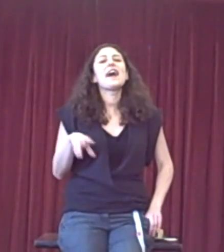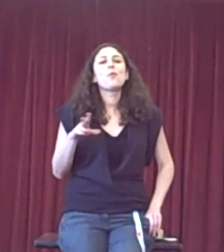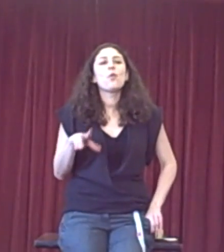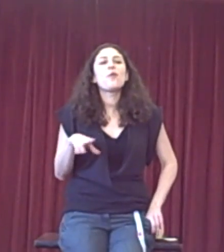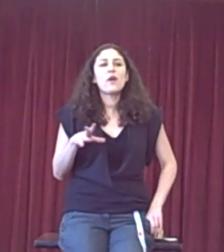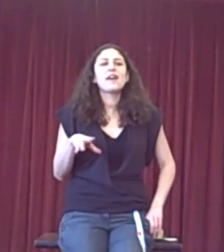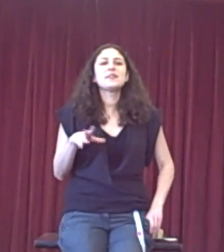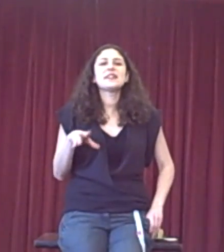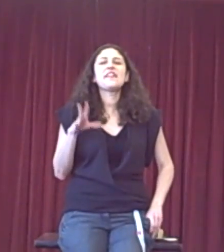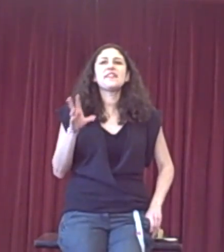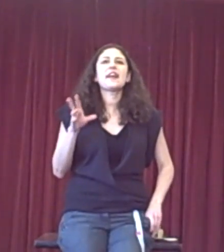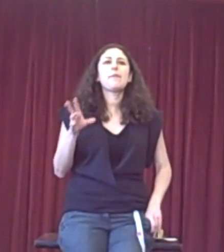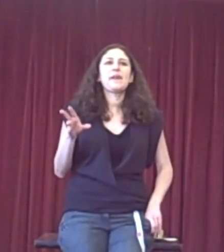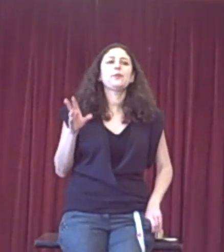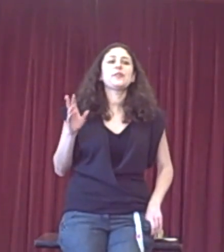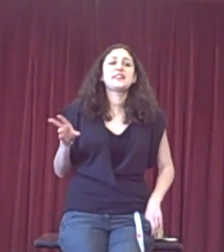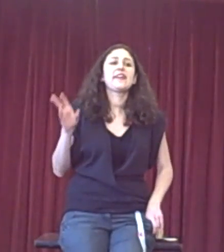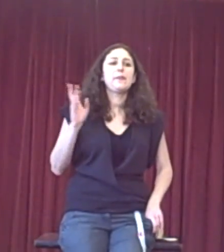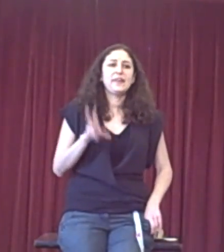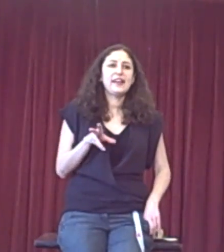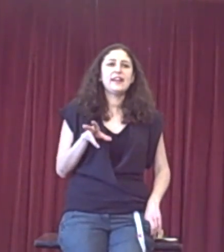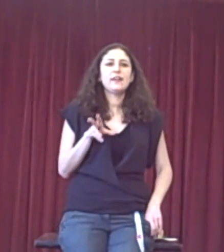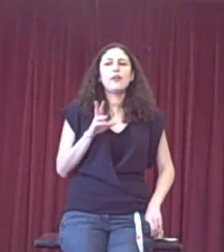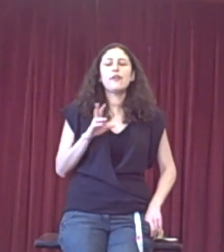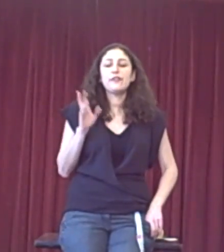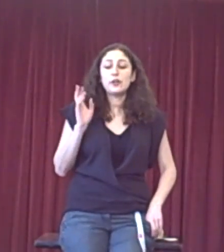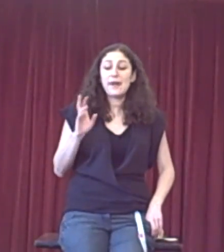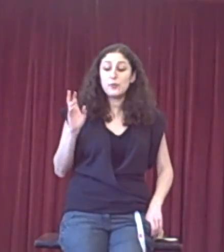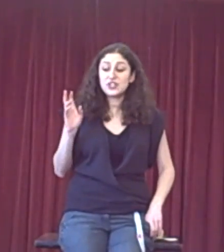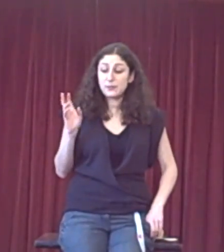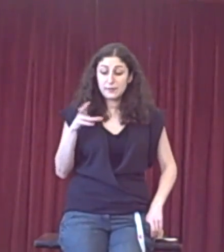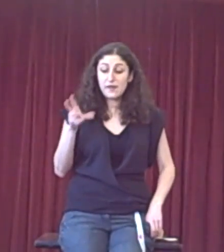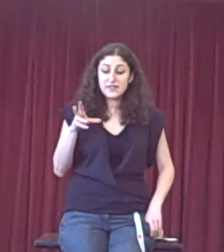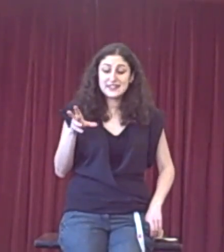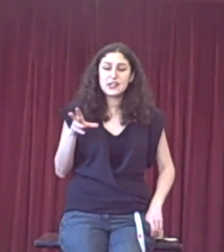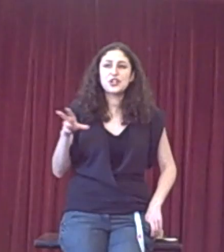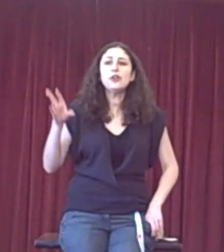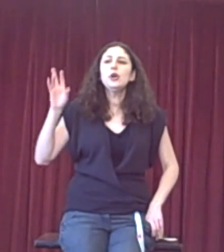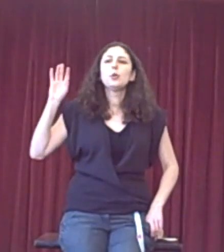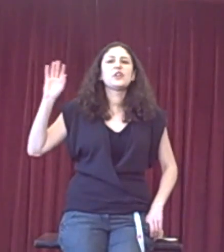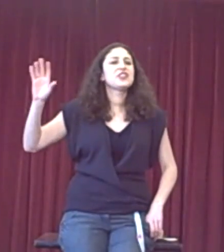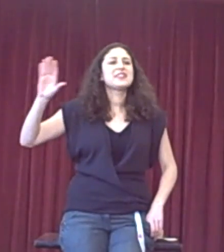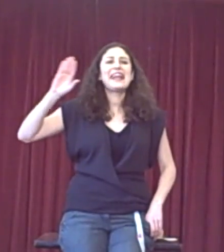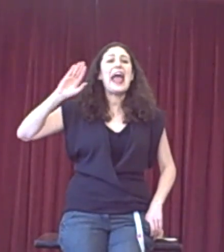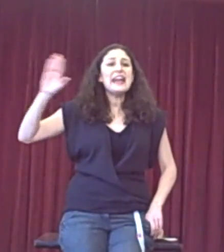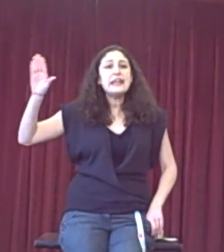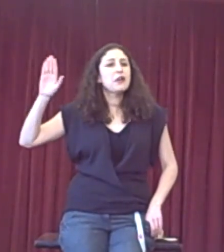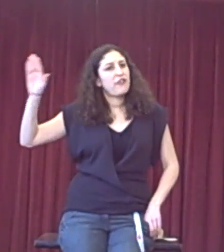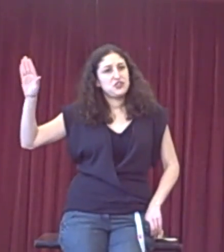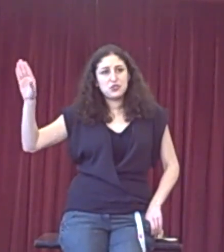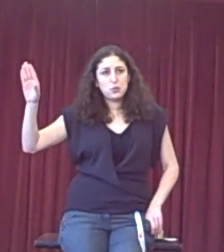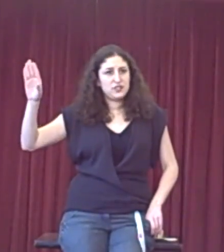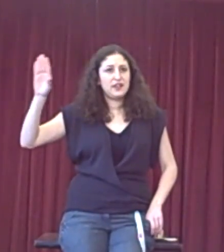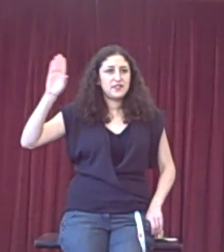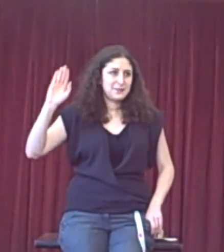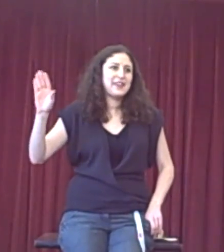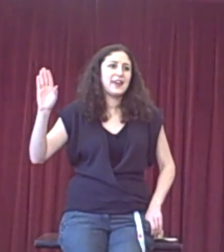Well, I think that comes back to what I was saying at the beginning of the debate, of this session, which is that any aggression towards another speaker